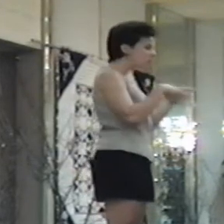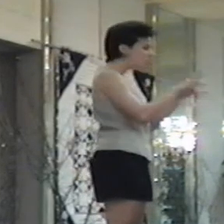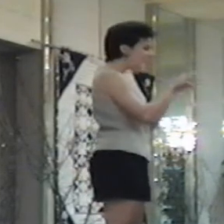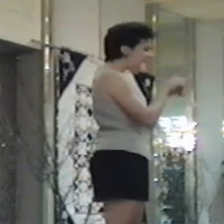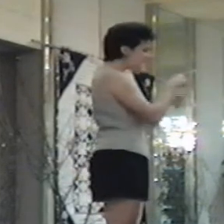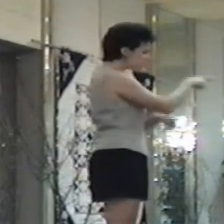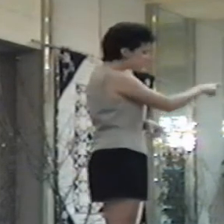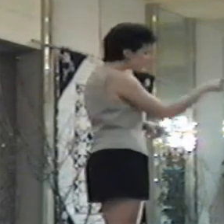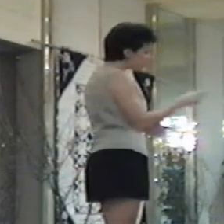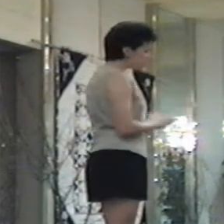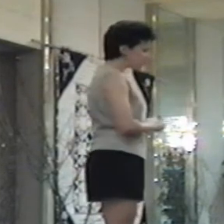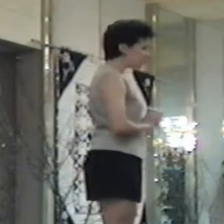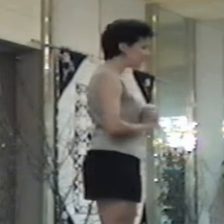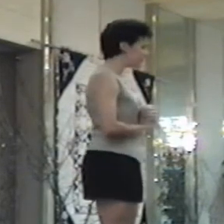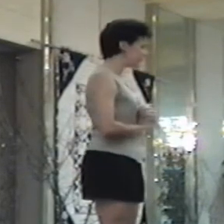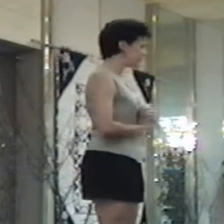The same way as you do.